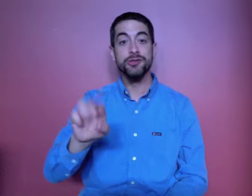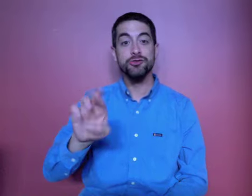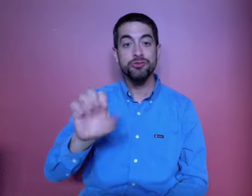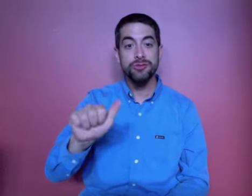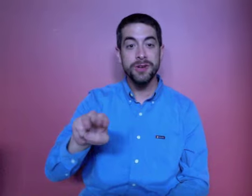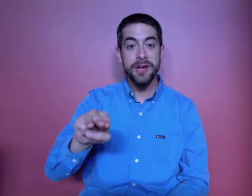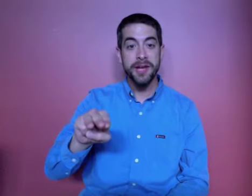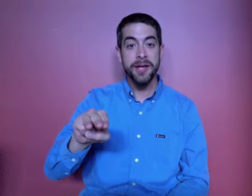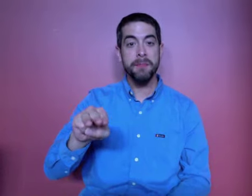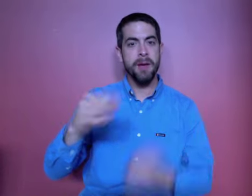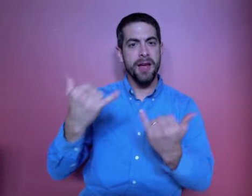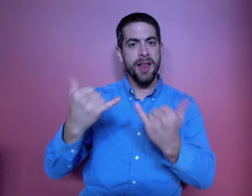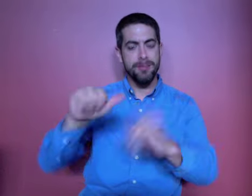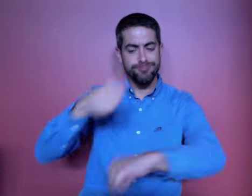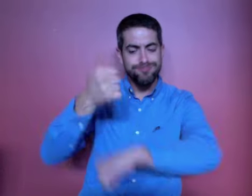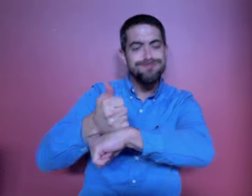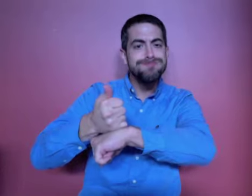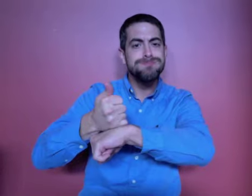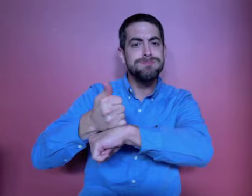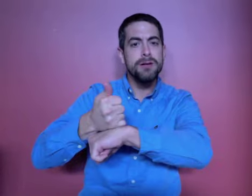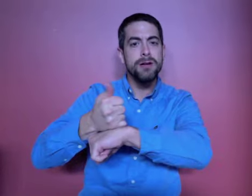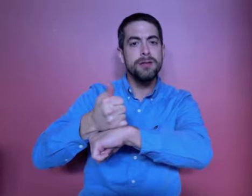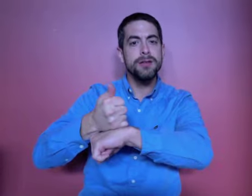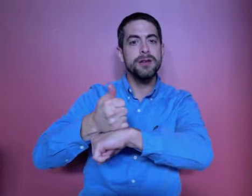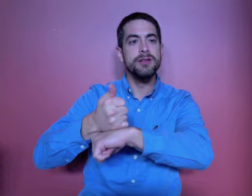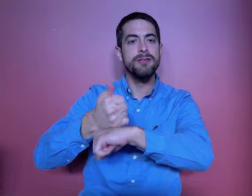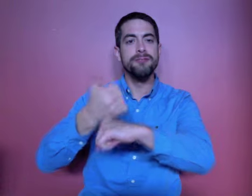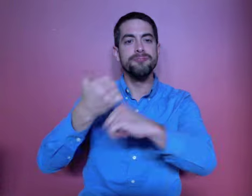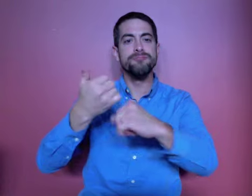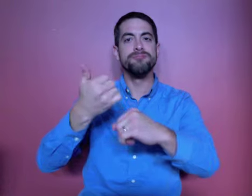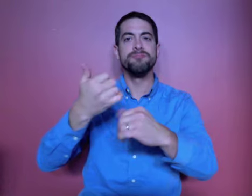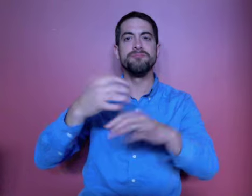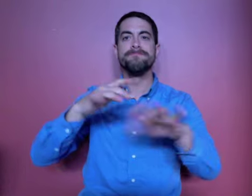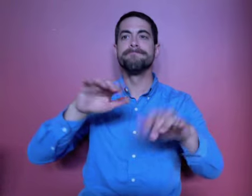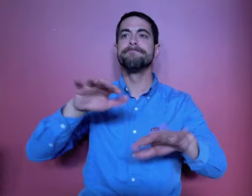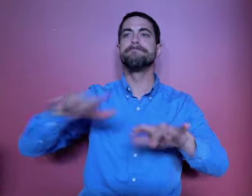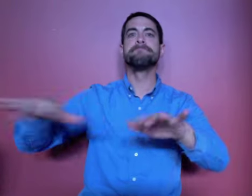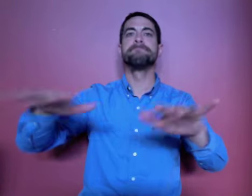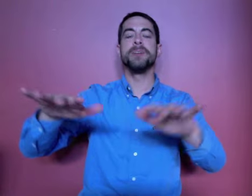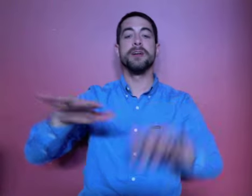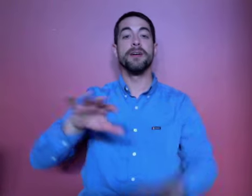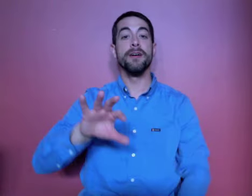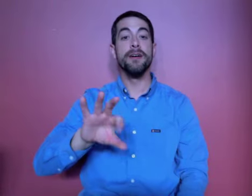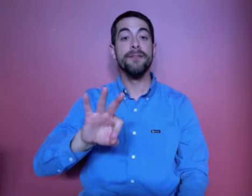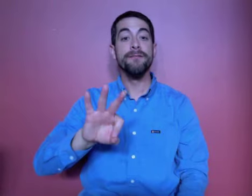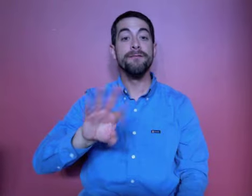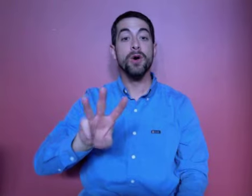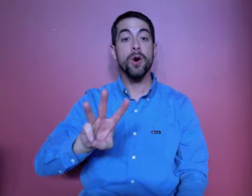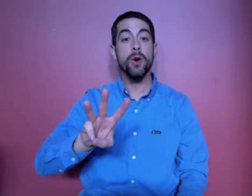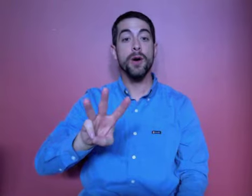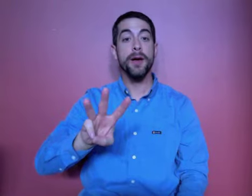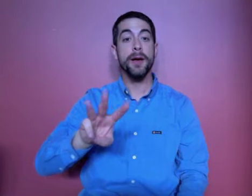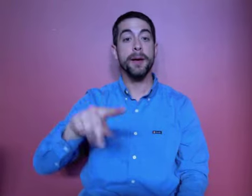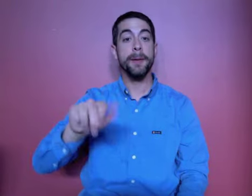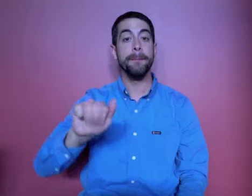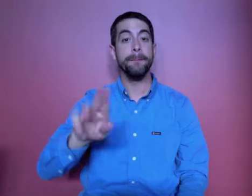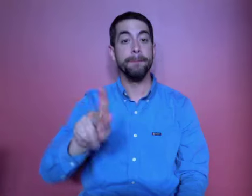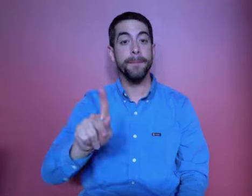Now that Taylor's dream is up and running, the Fort Wayne Parks and Recreation Department